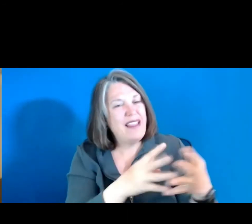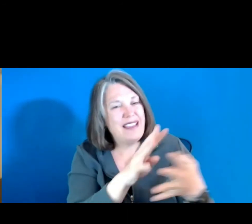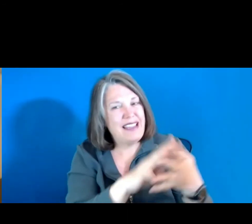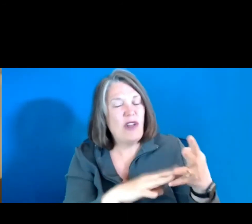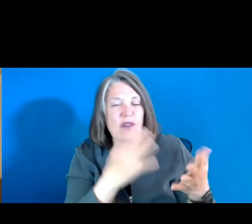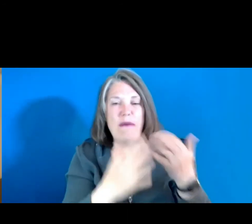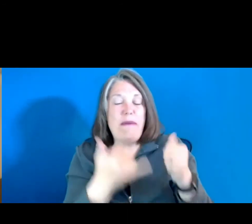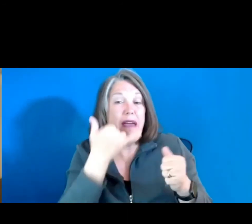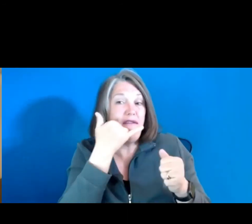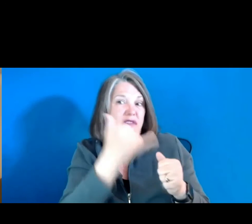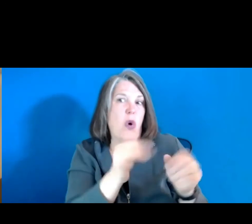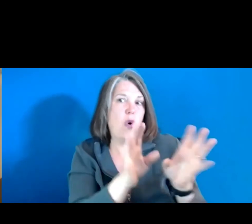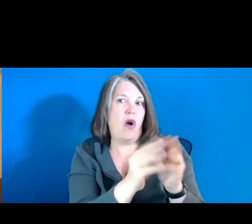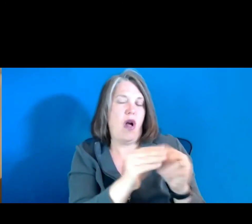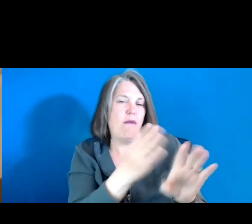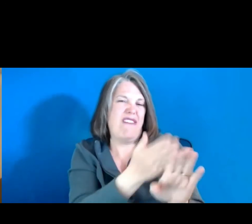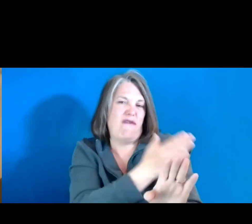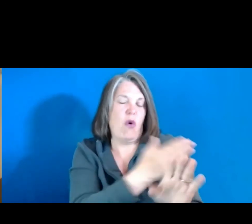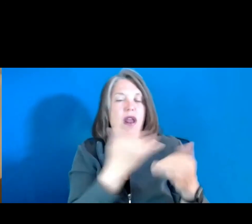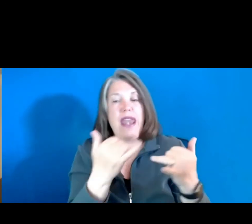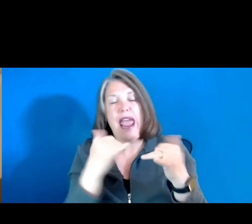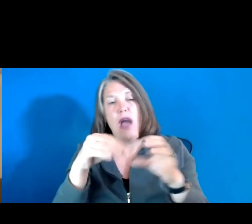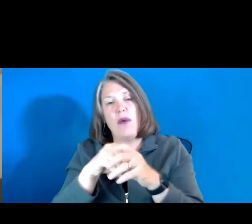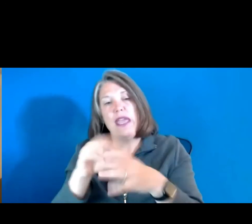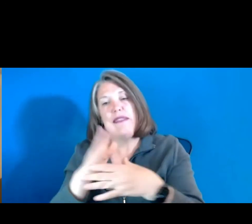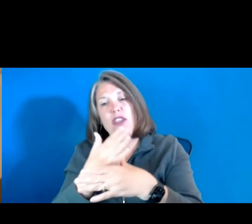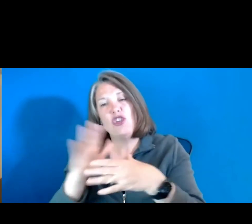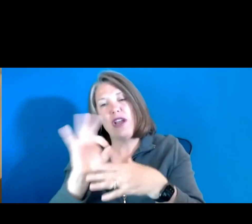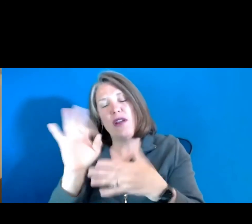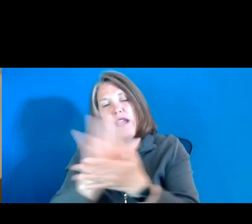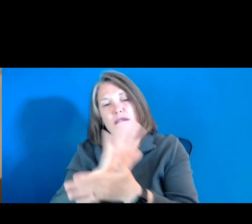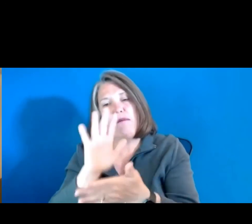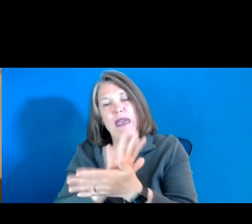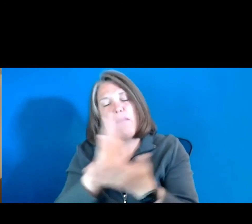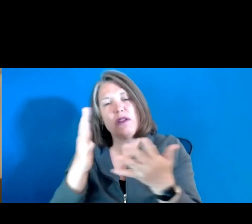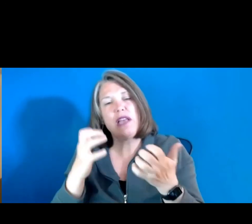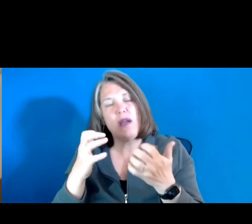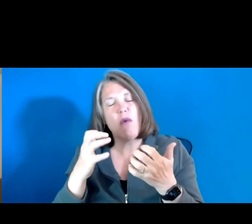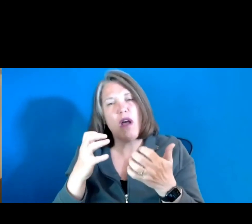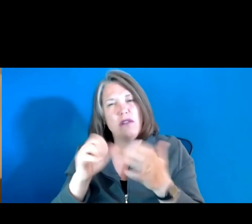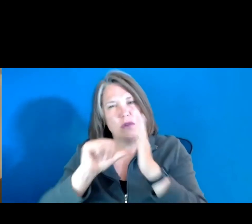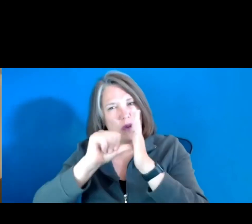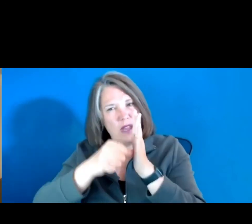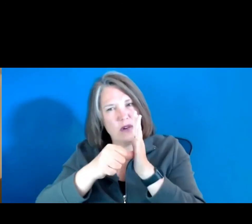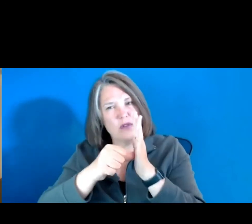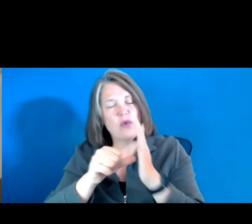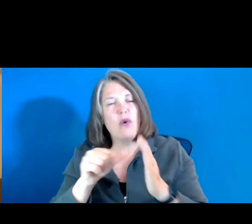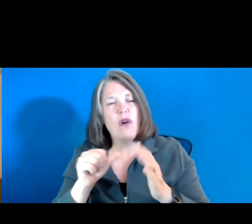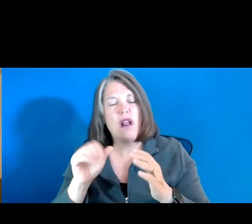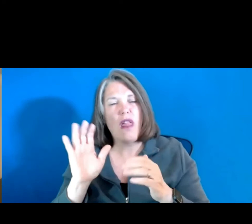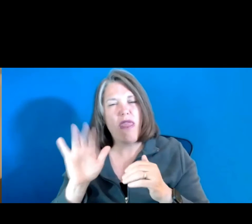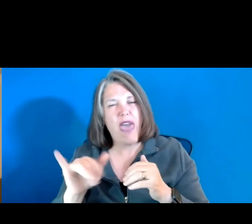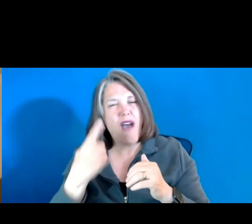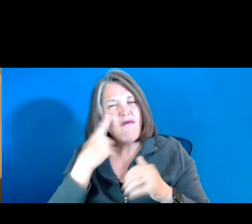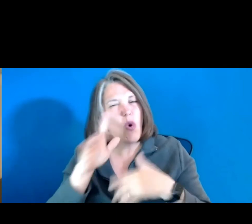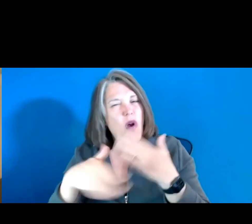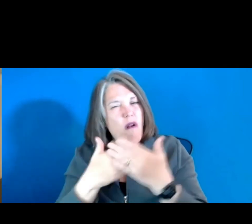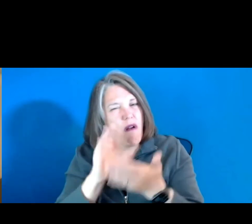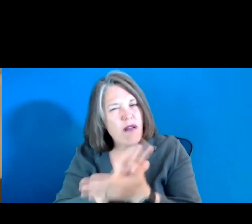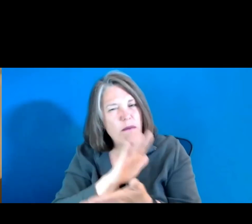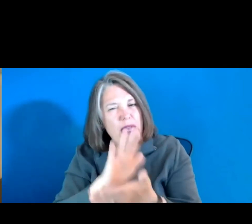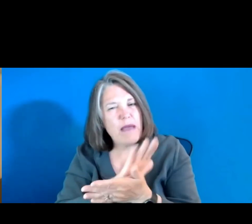call before. Now, in the sharing of papers, I want to underscore that for all papers